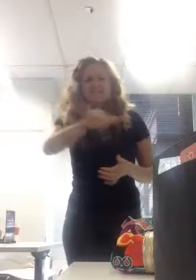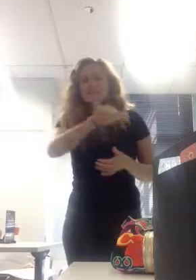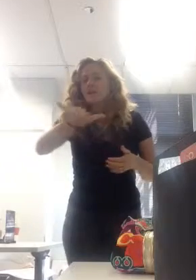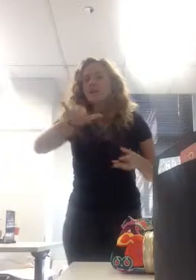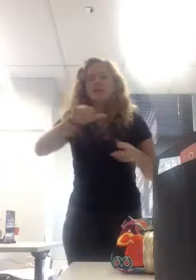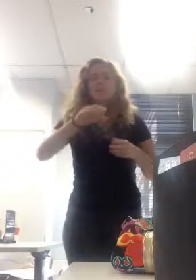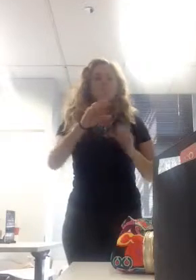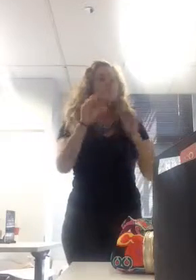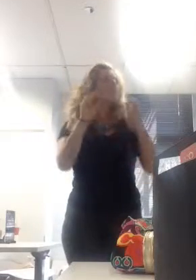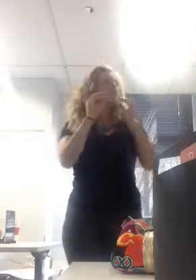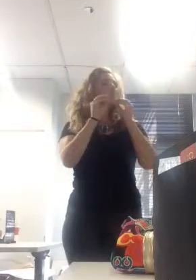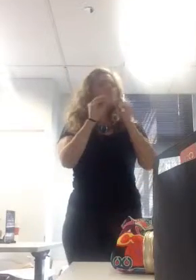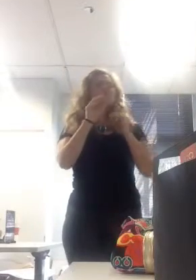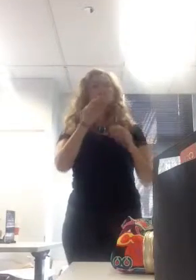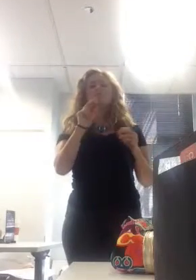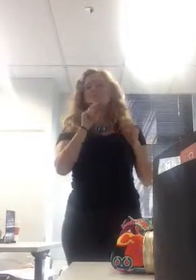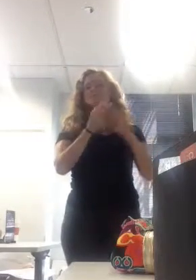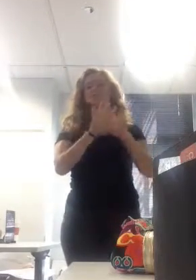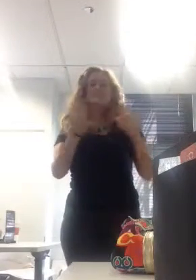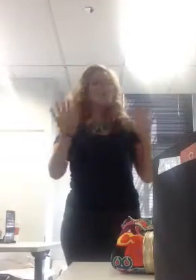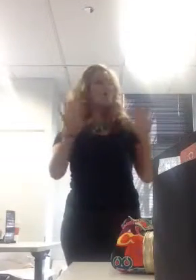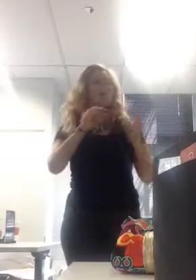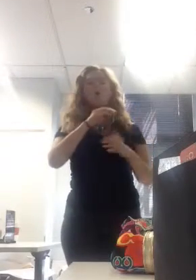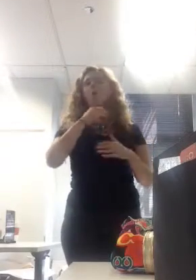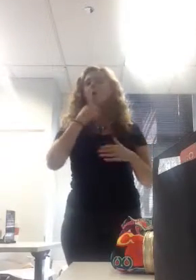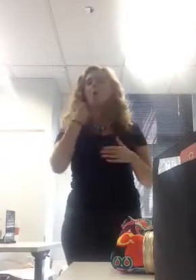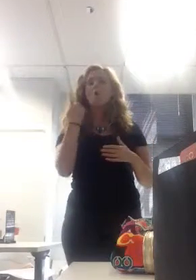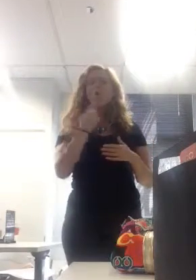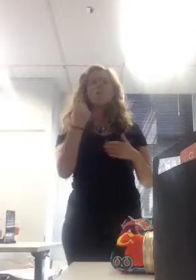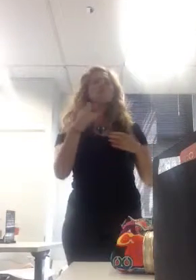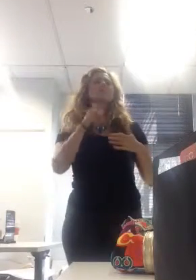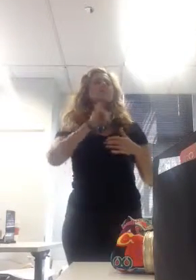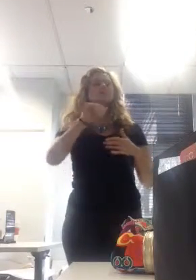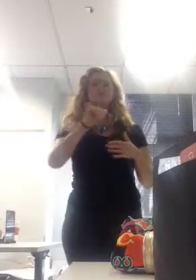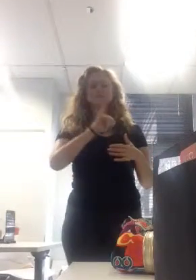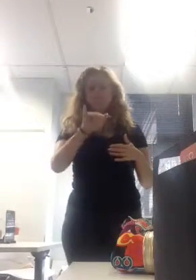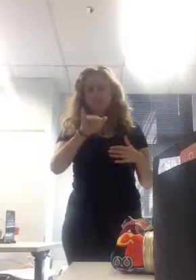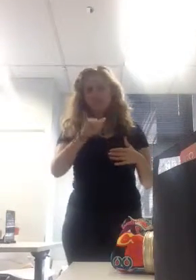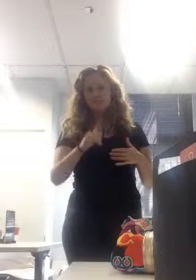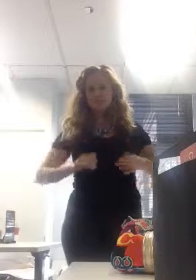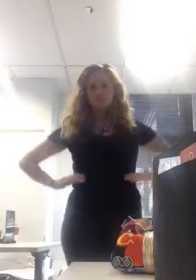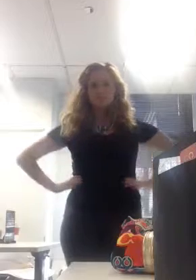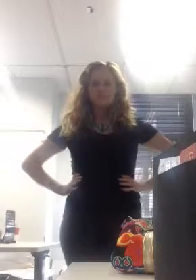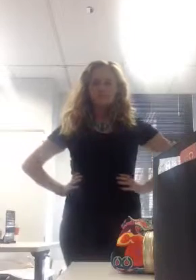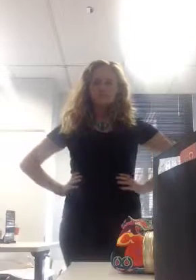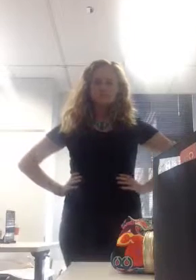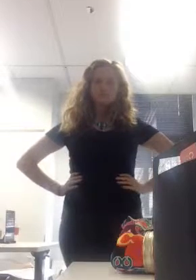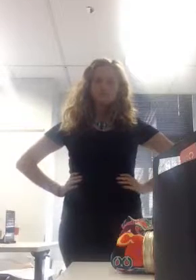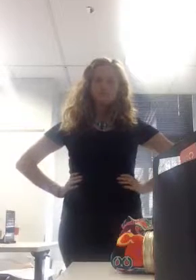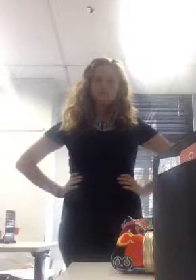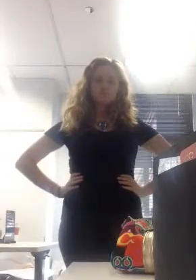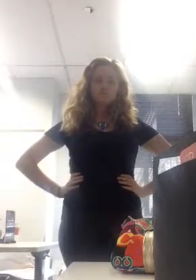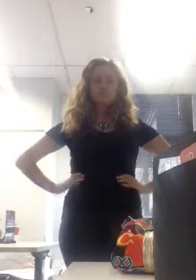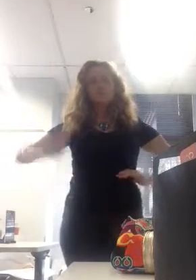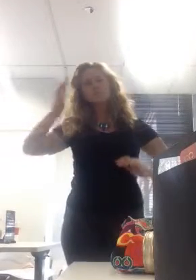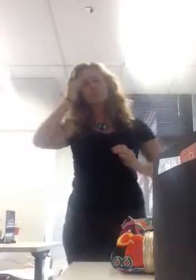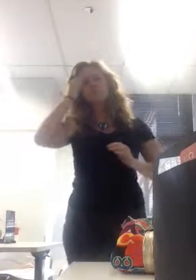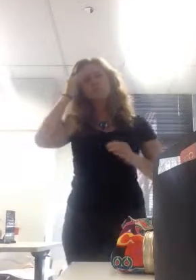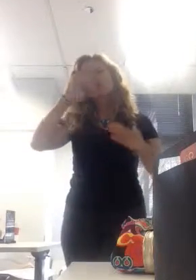invention. By the way, have any of guys seen that new social networking movie? yeah what if you don't know I haven't